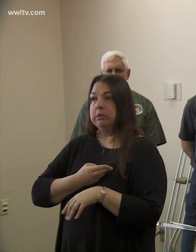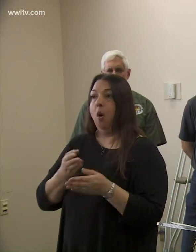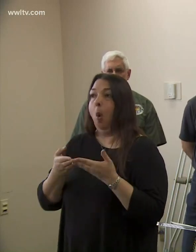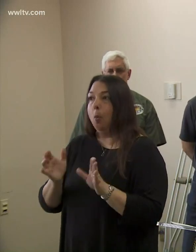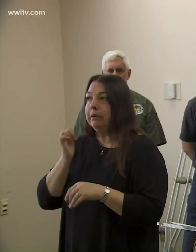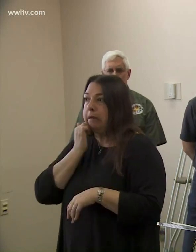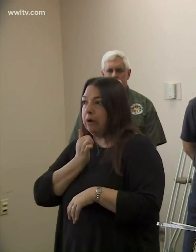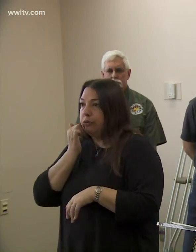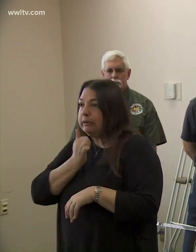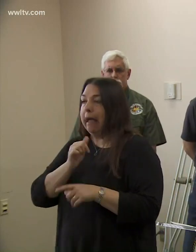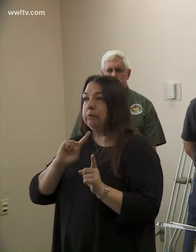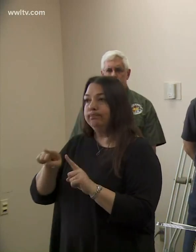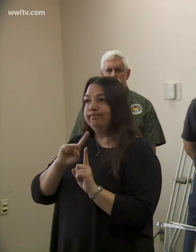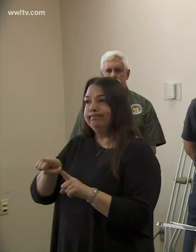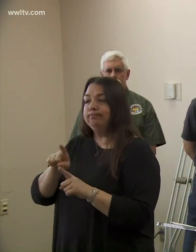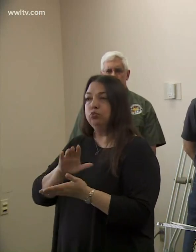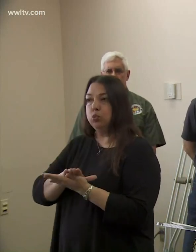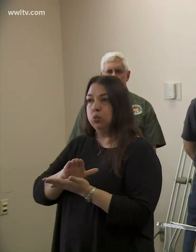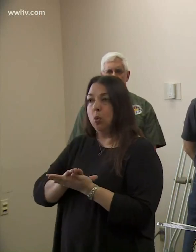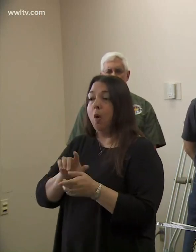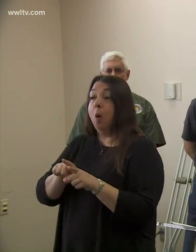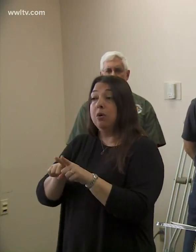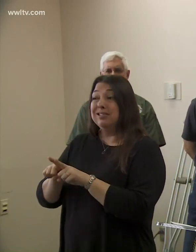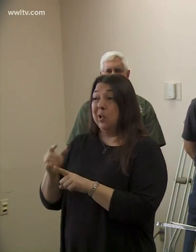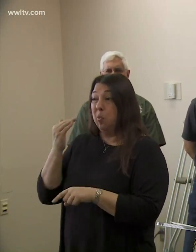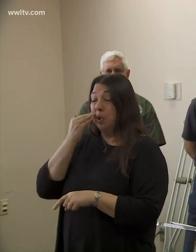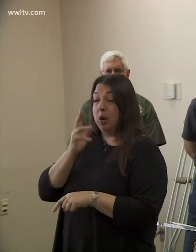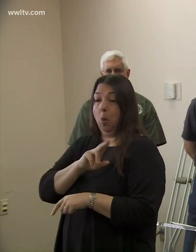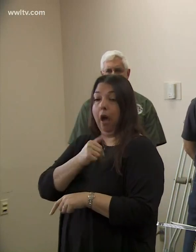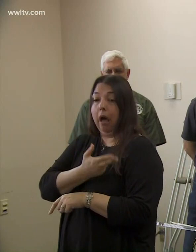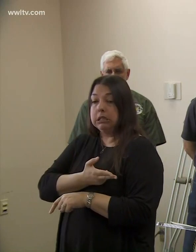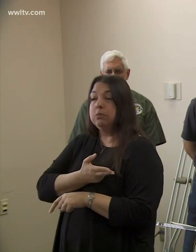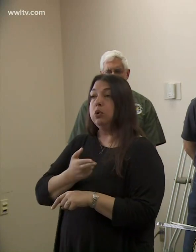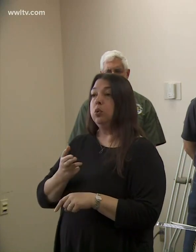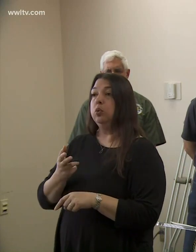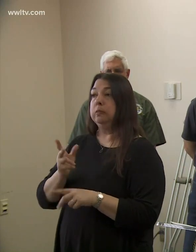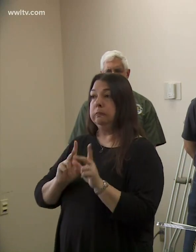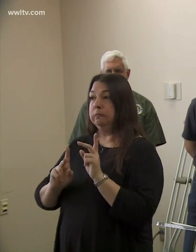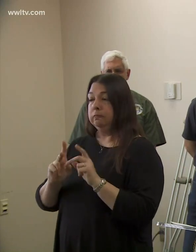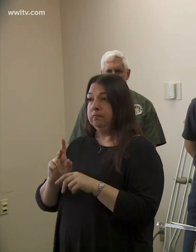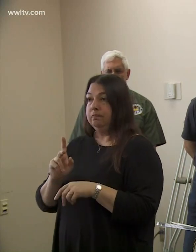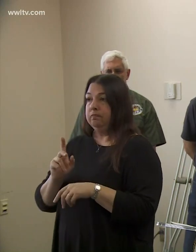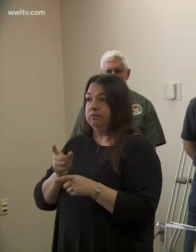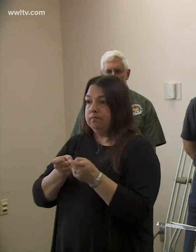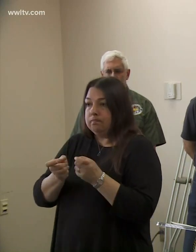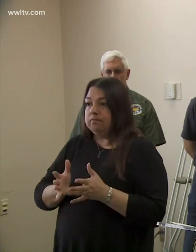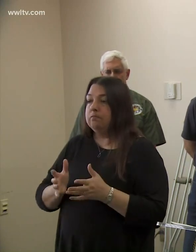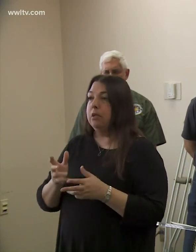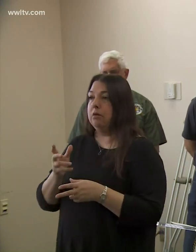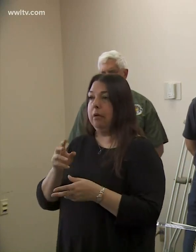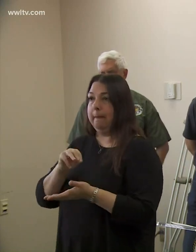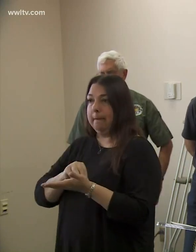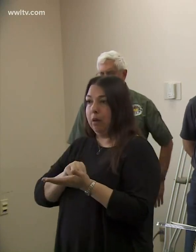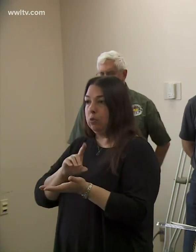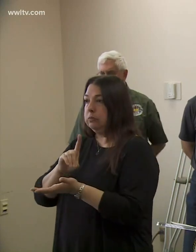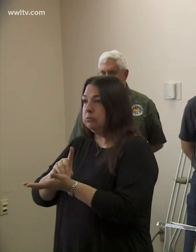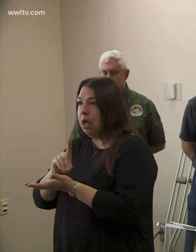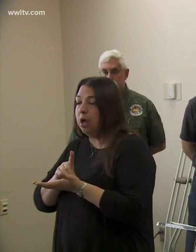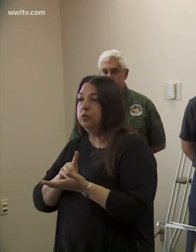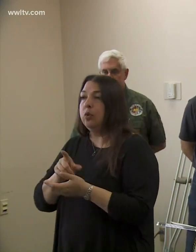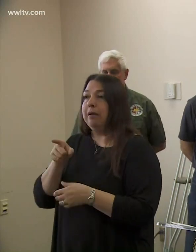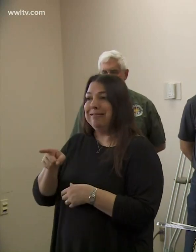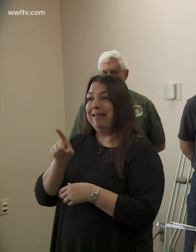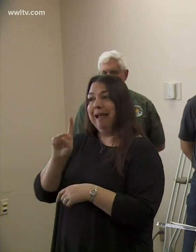open every day. Uh, specifically, we also know that hospital, uh, officials, uh, medical care providers, uh,